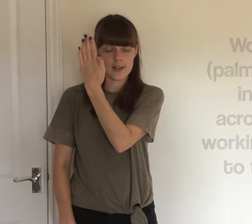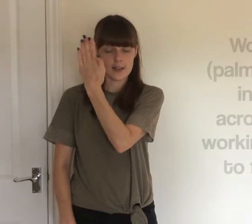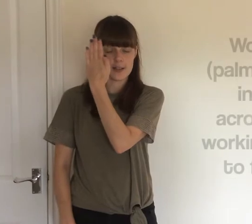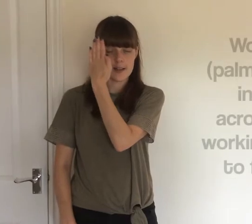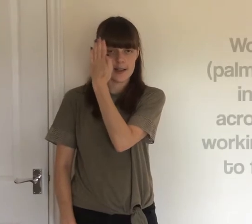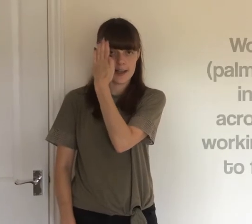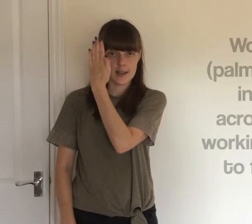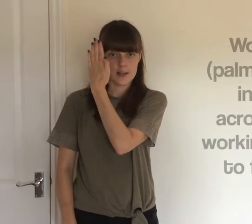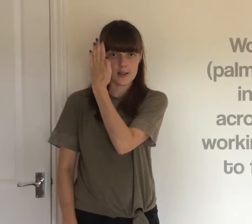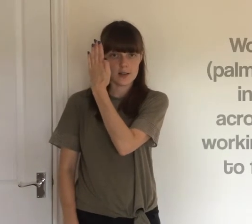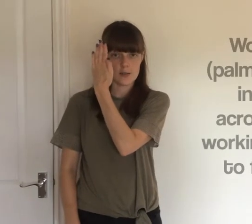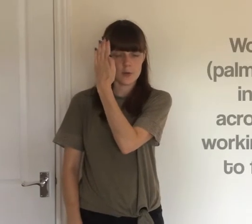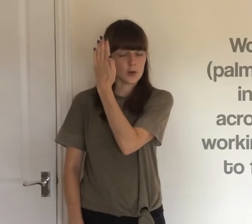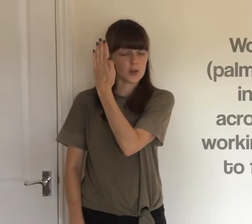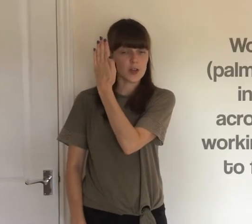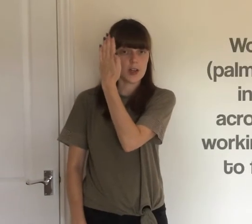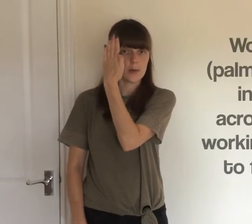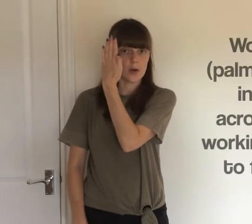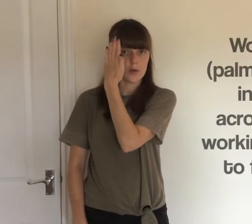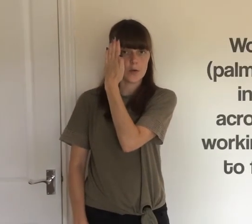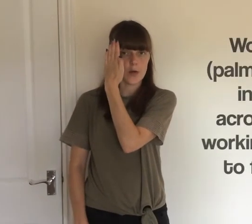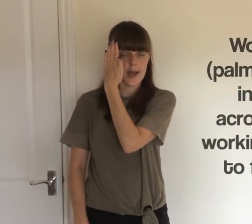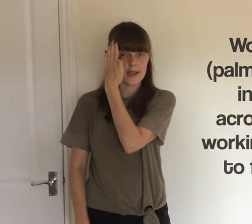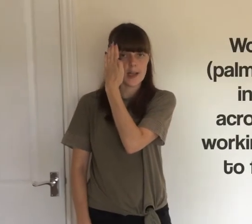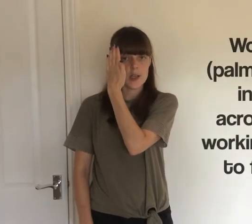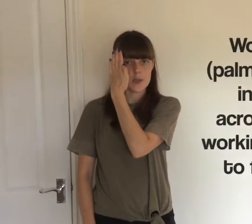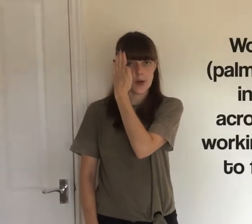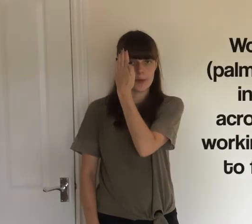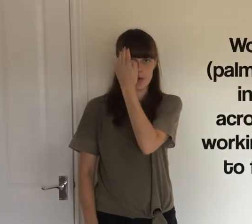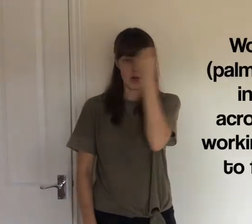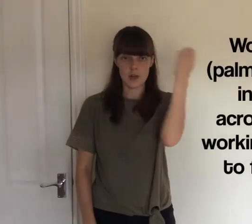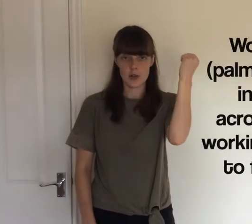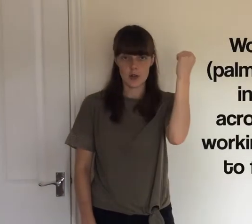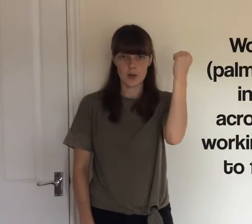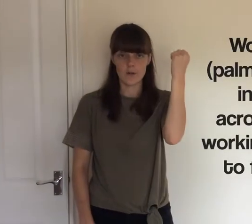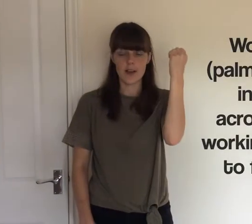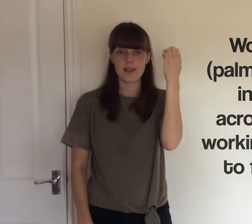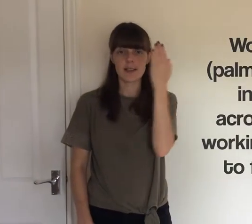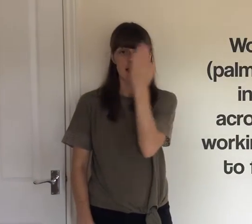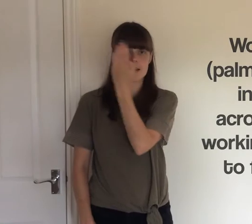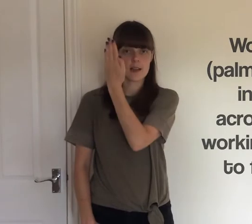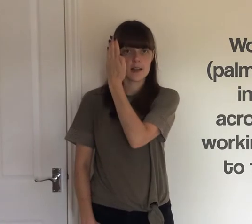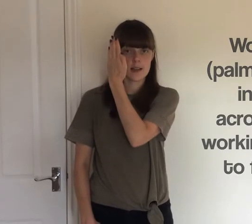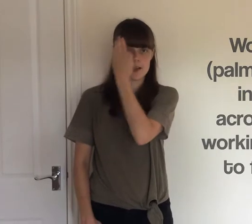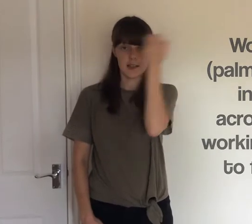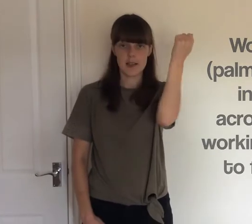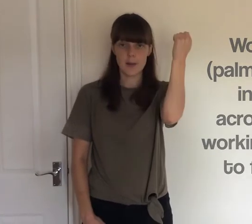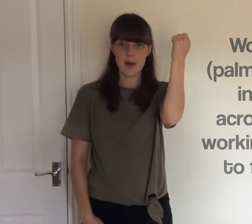against not touching but on your forehead swiping across to a fist, summer,